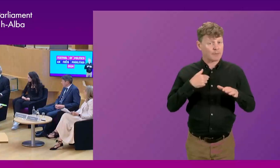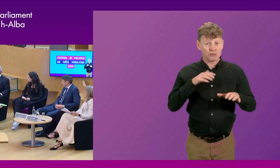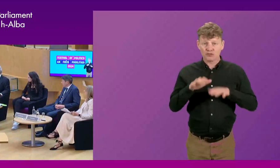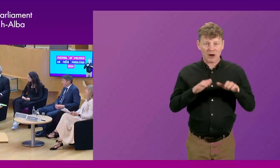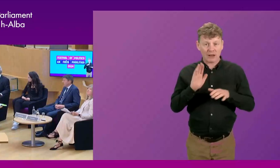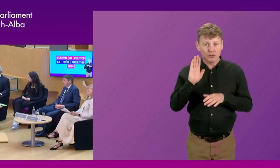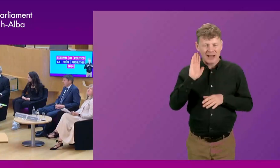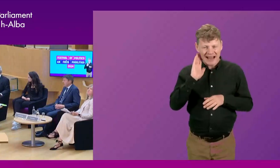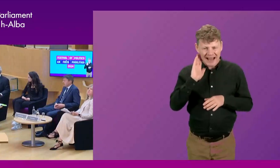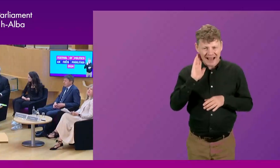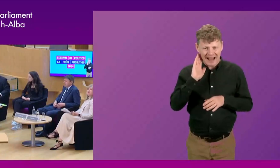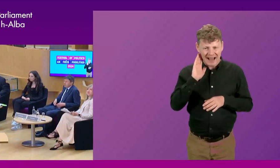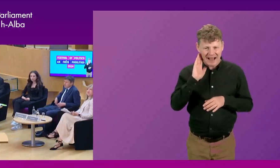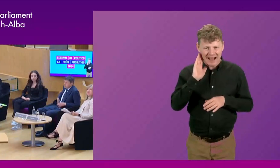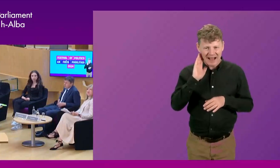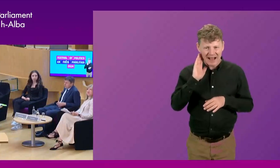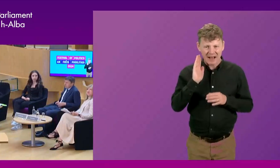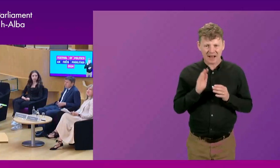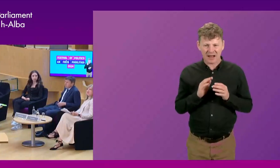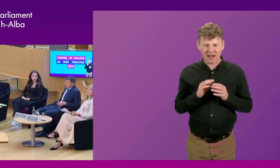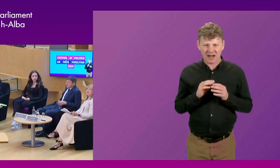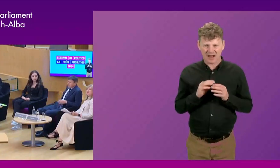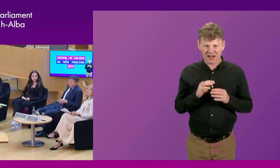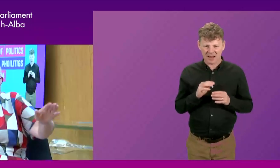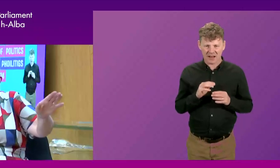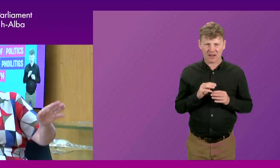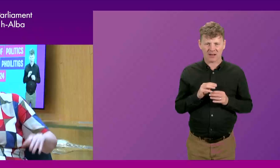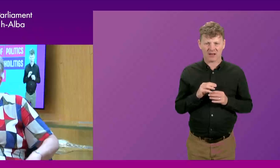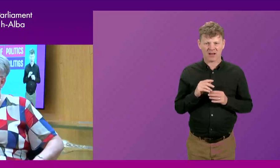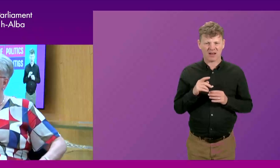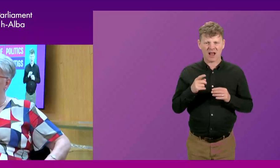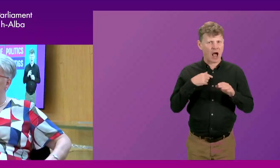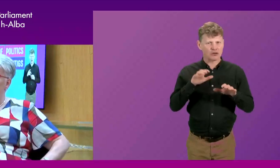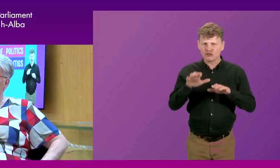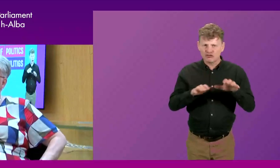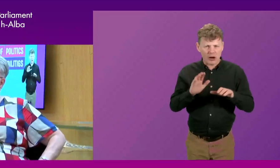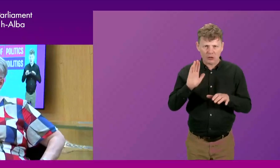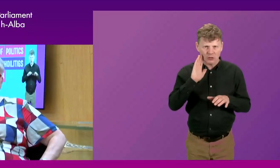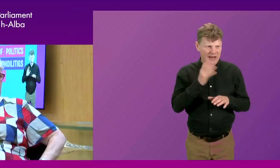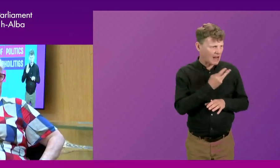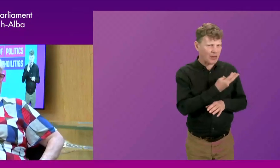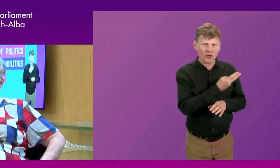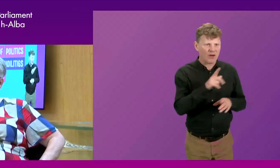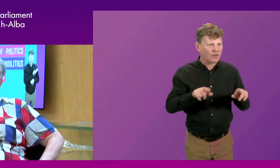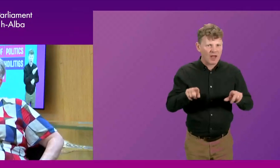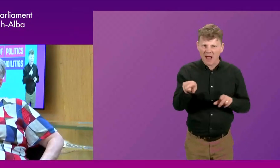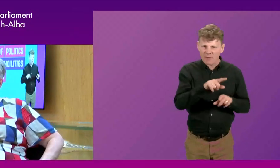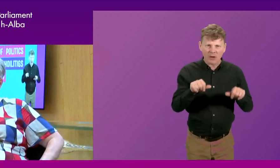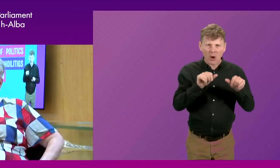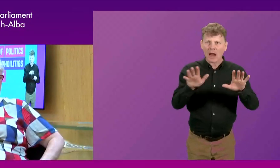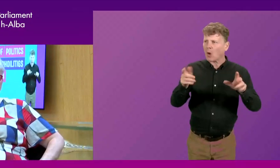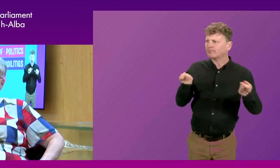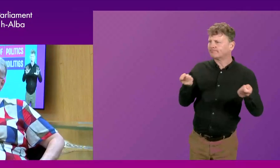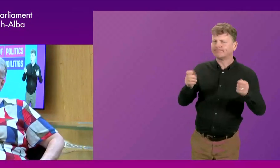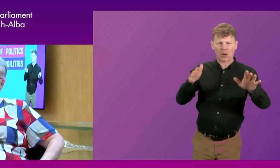I check that everybody out there can hear? But I struggle to hear the three of you. Everybody OK? Can I just check that you can